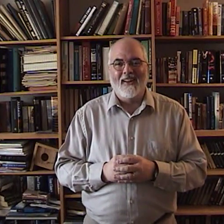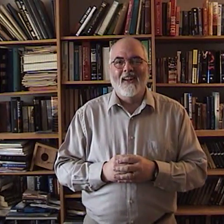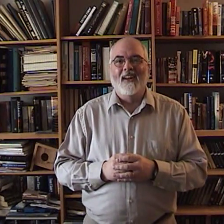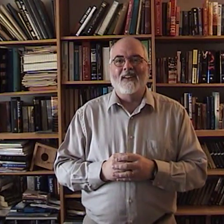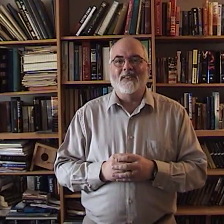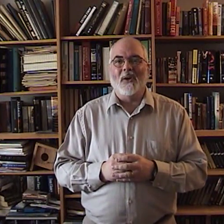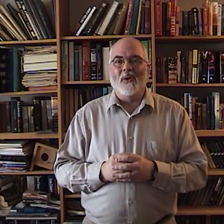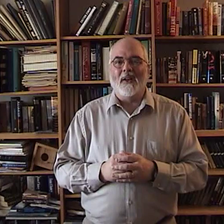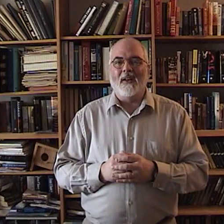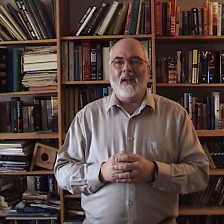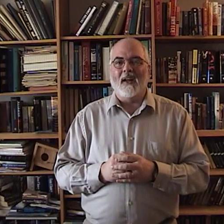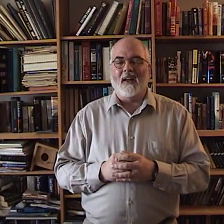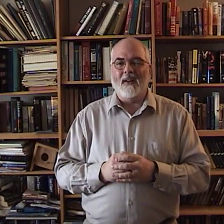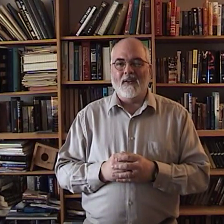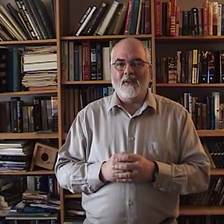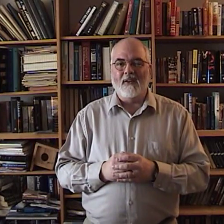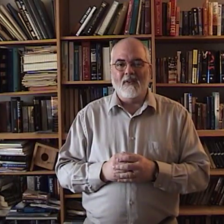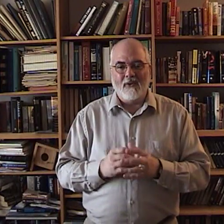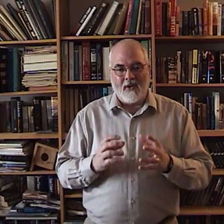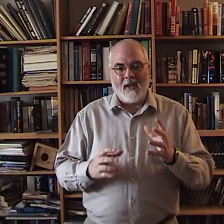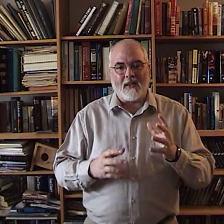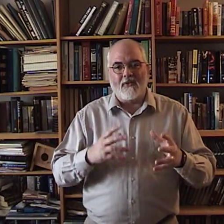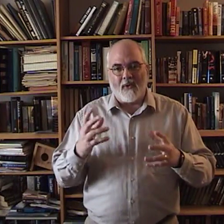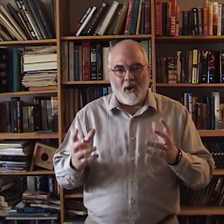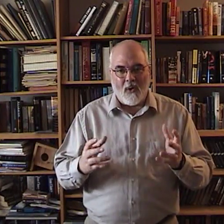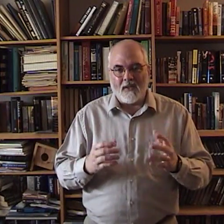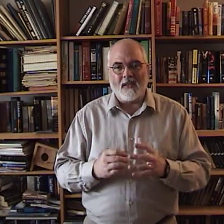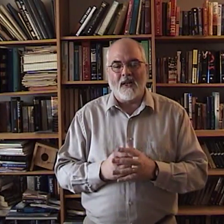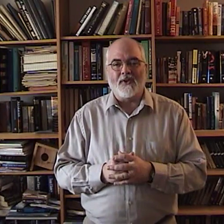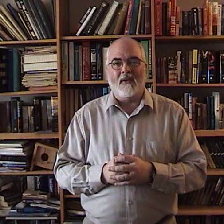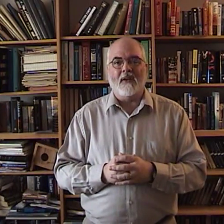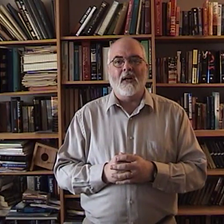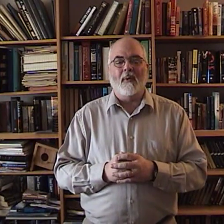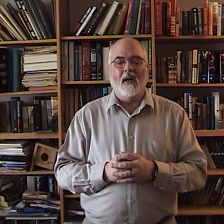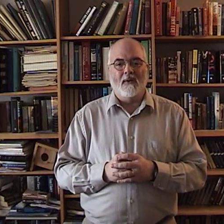so that you can get the flow and such of it. Here we go.